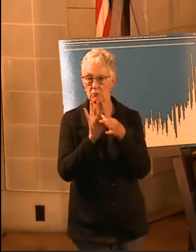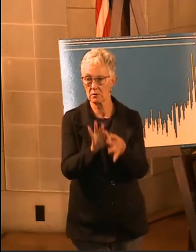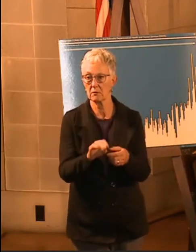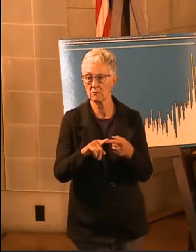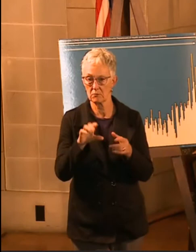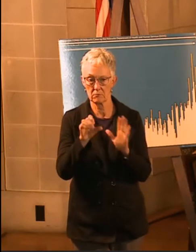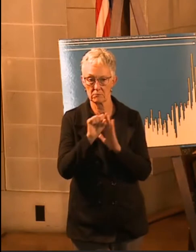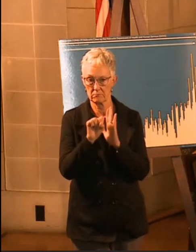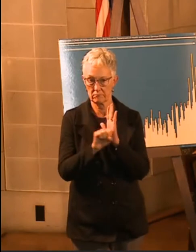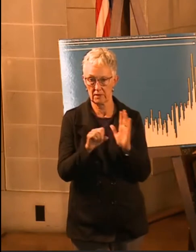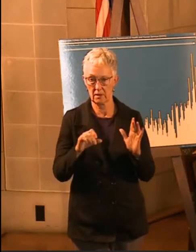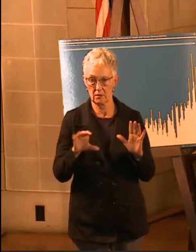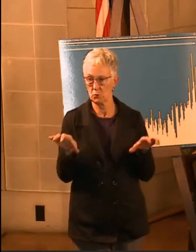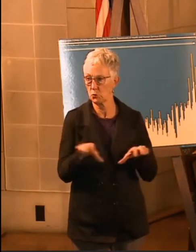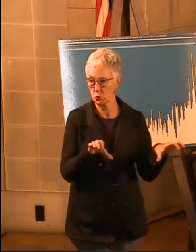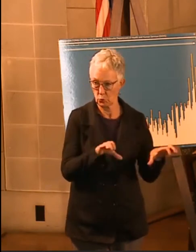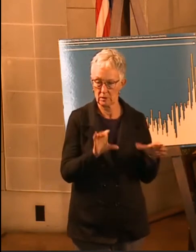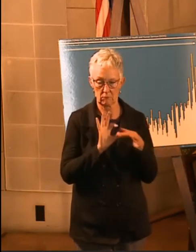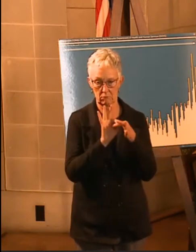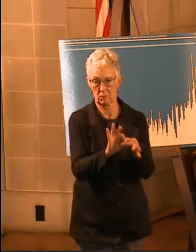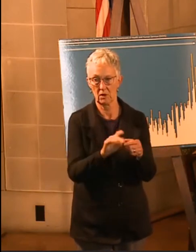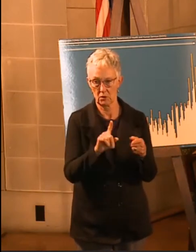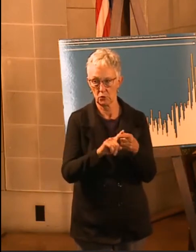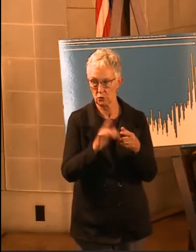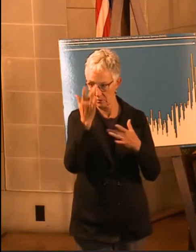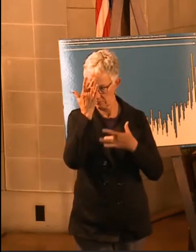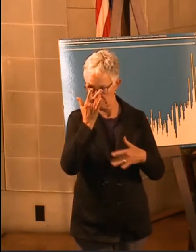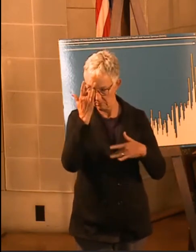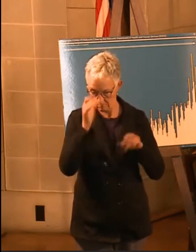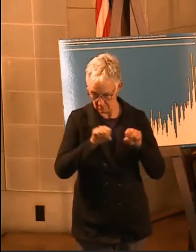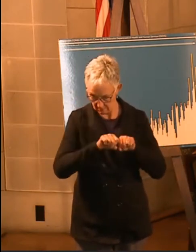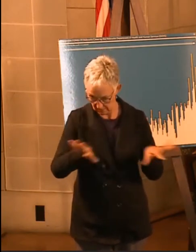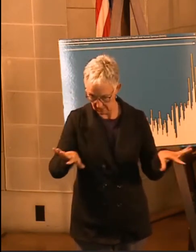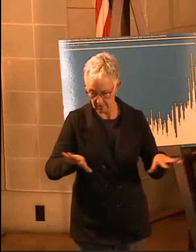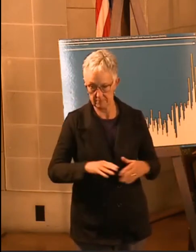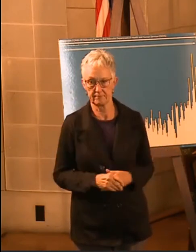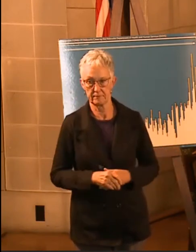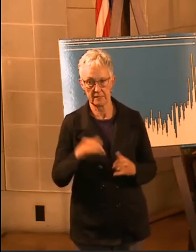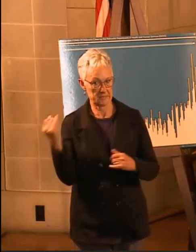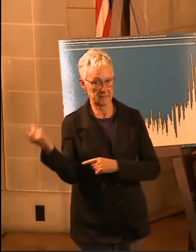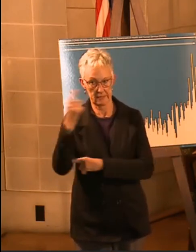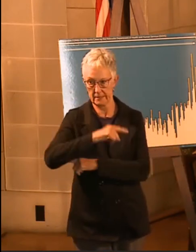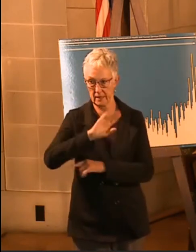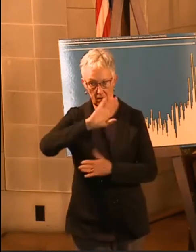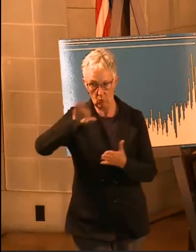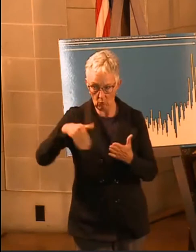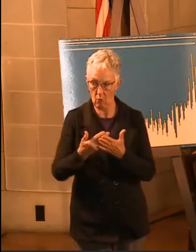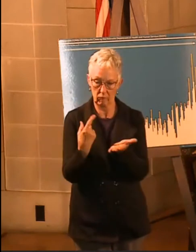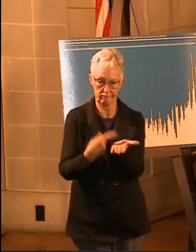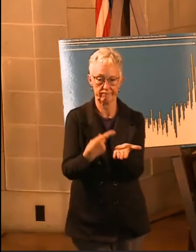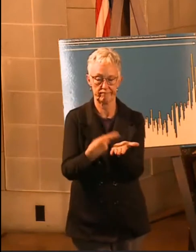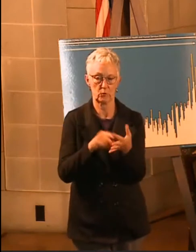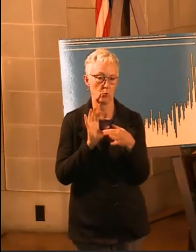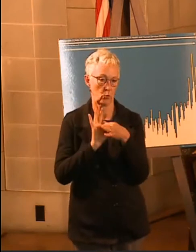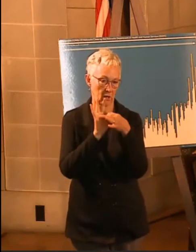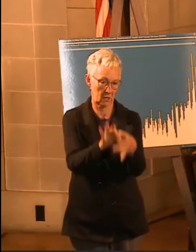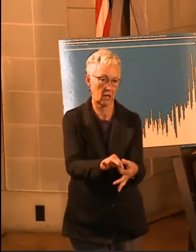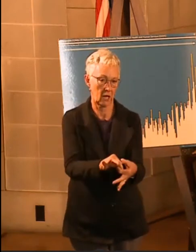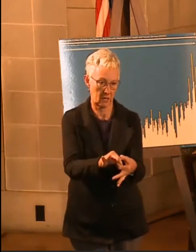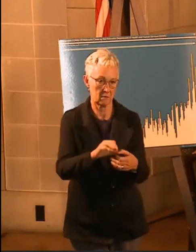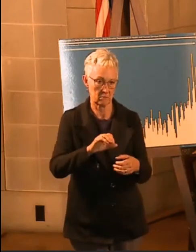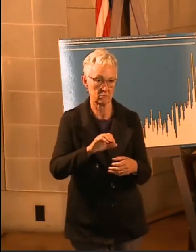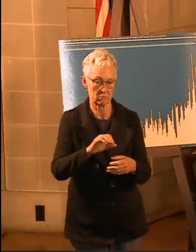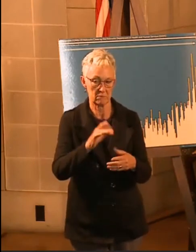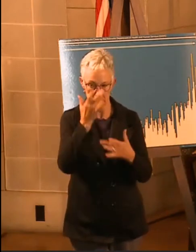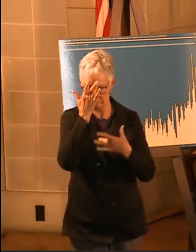on the pandemic. And we're going to focus today just on the pandemic and talk about three things we're